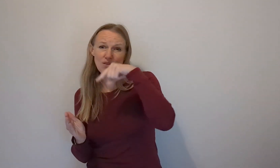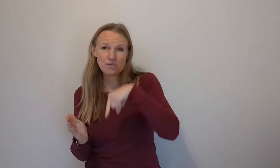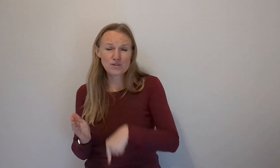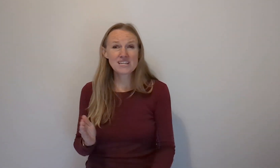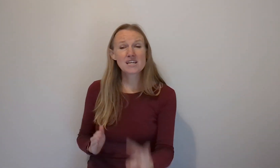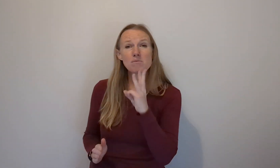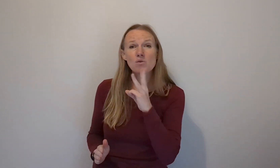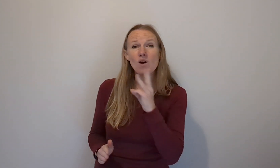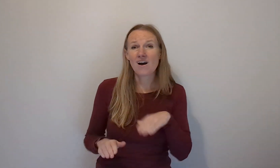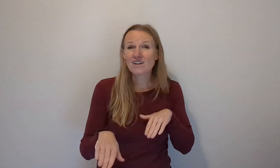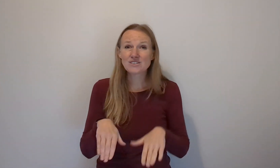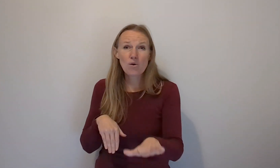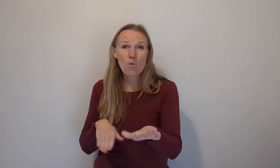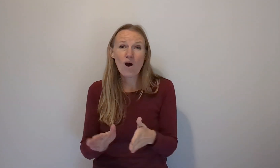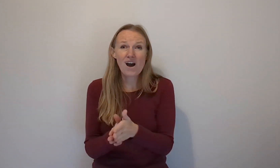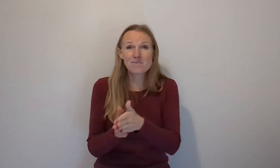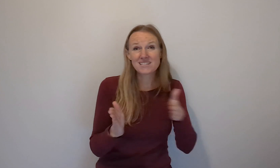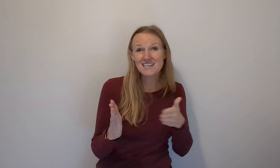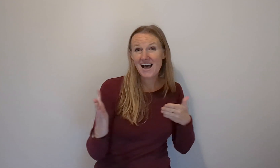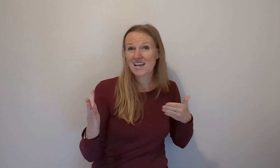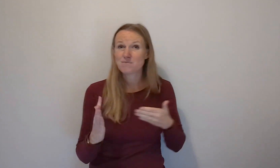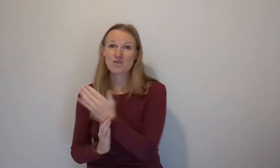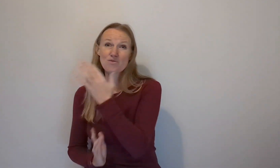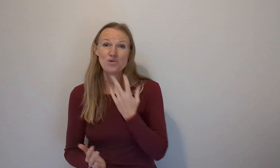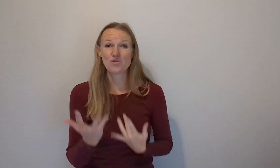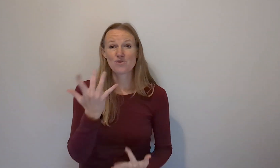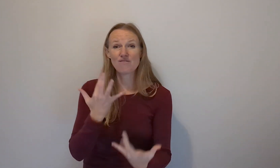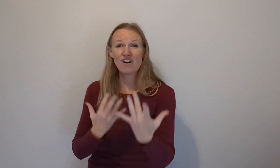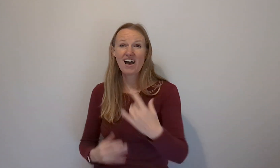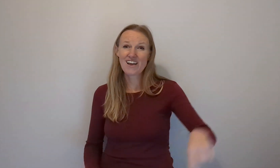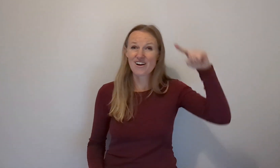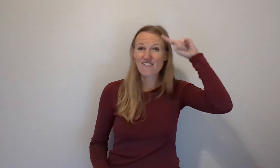through deeper waters Walked beside me through the fire